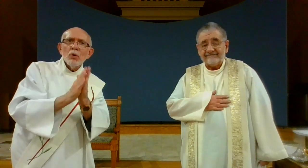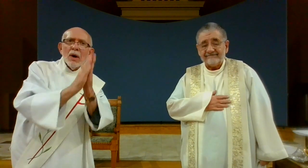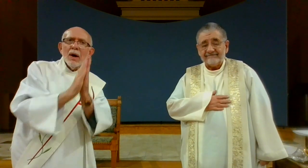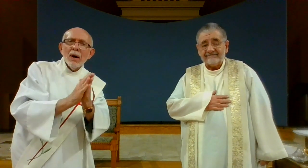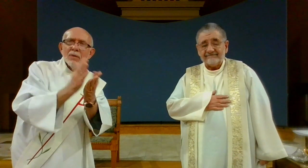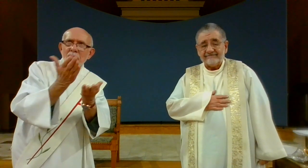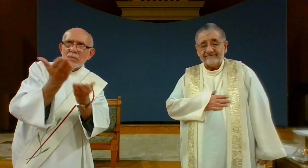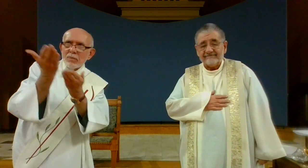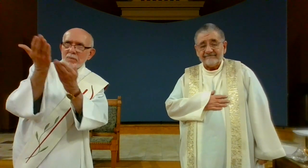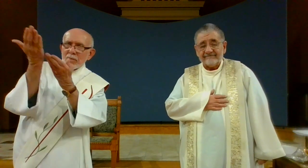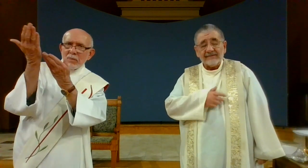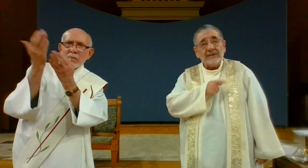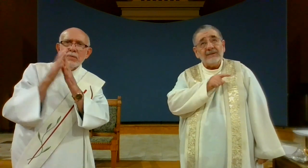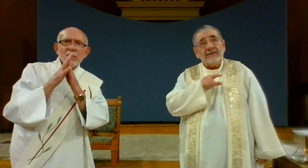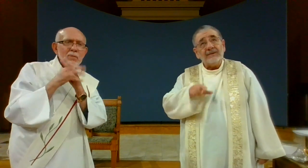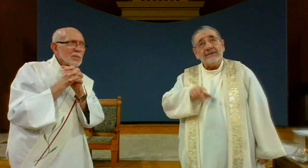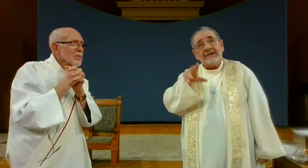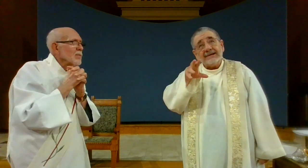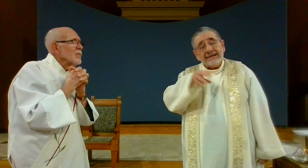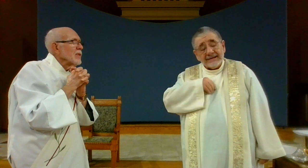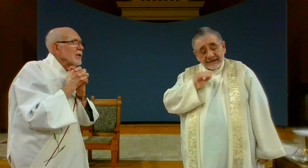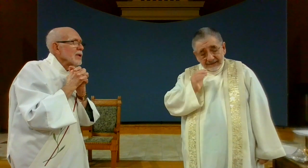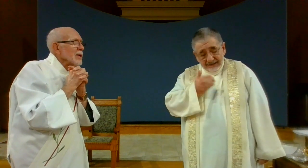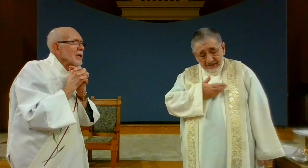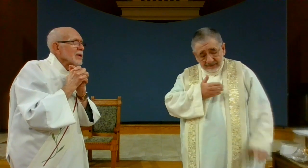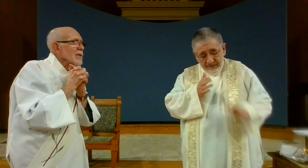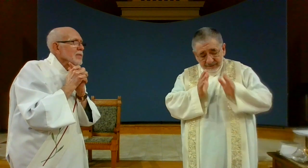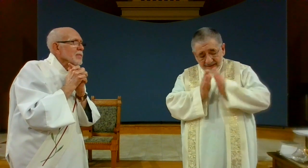we offer this prayer to the Lord Lord receive our prayer